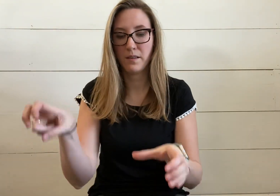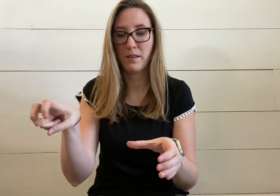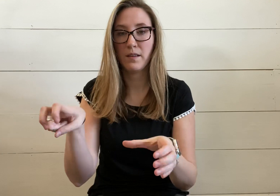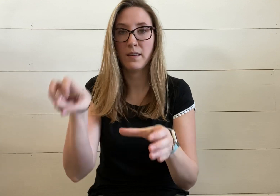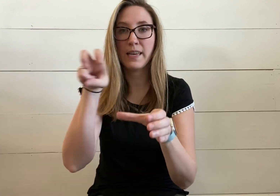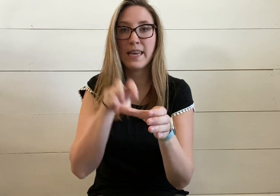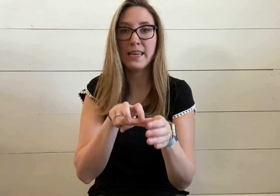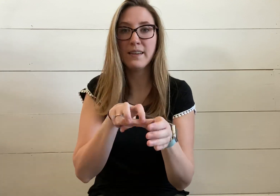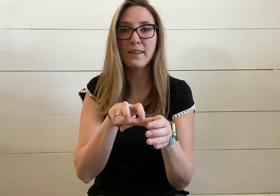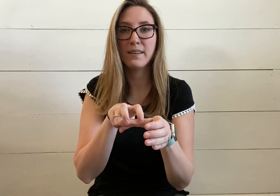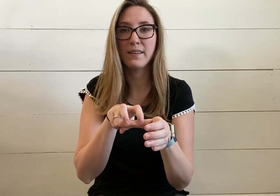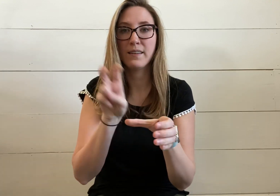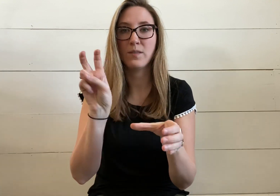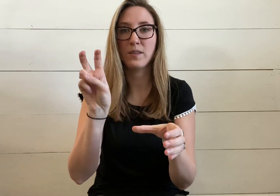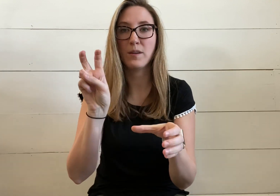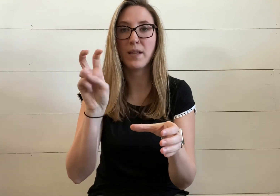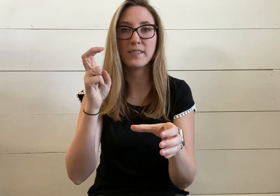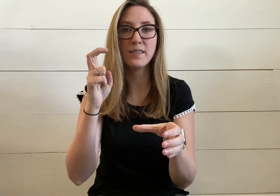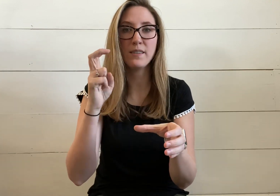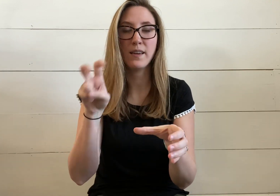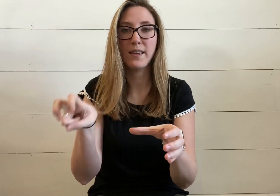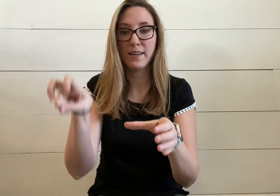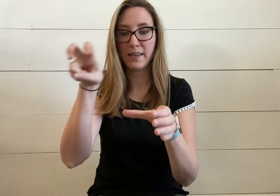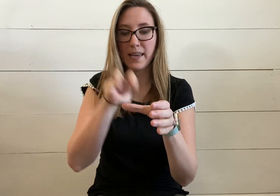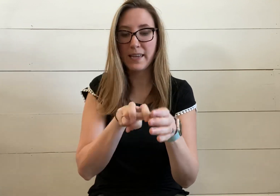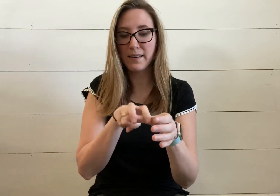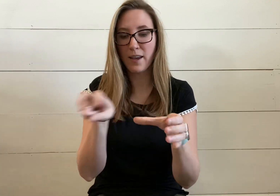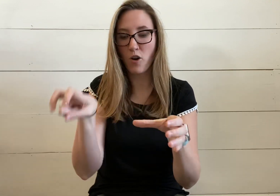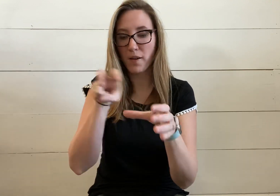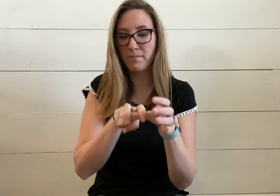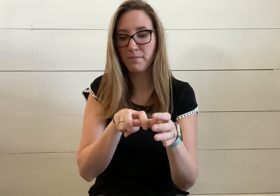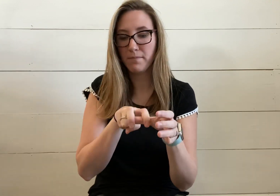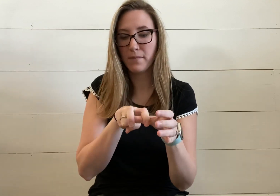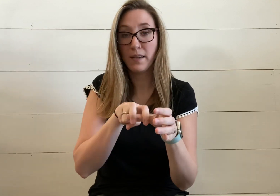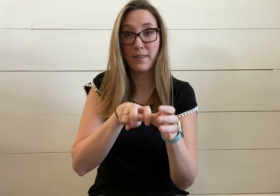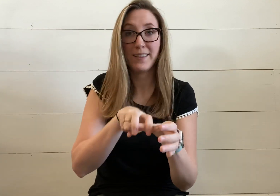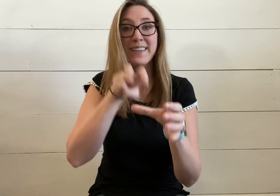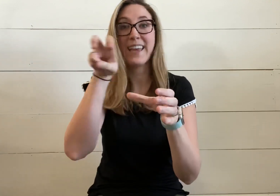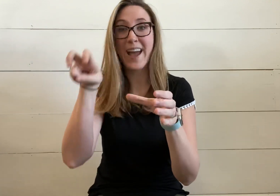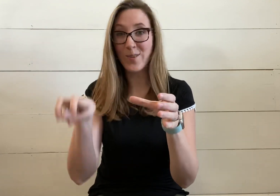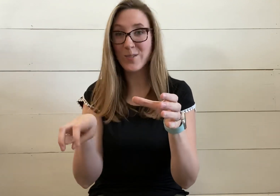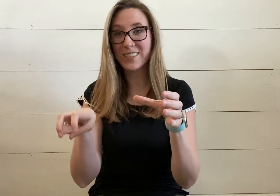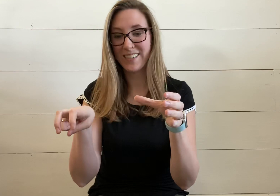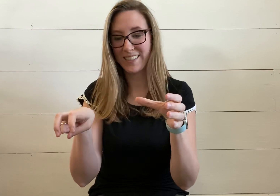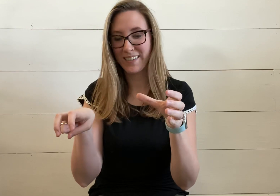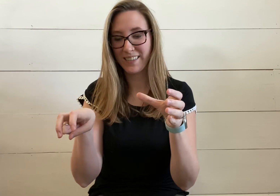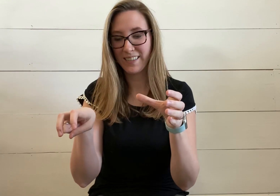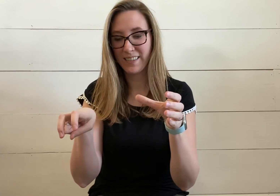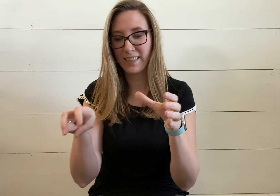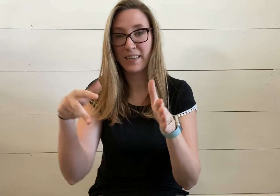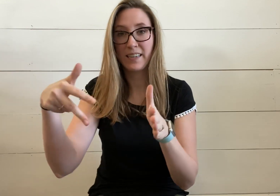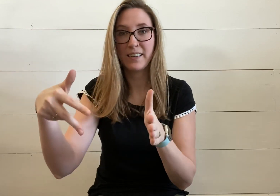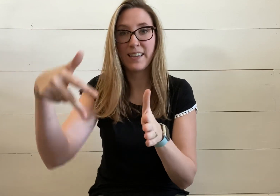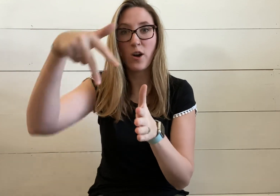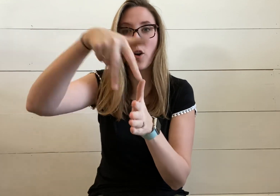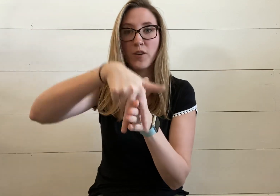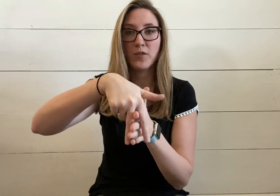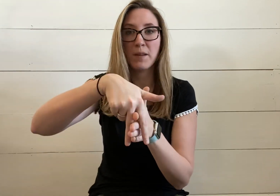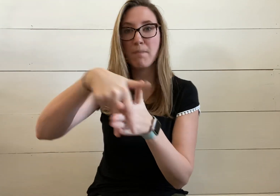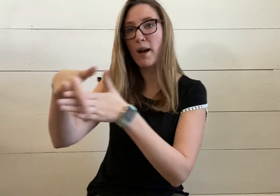Get in, double X's, get in, get on, get out, get on, like mount,